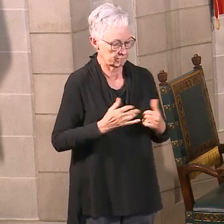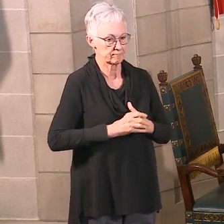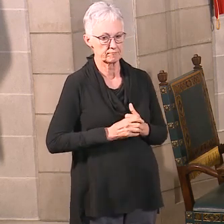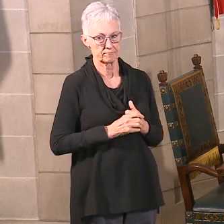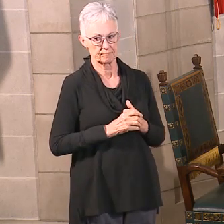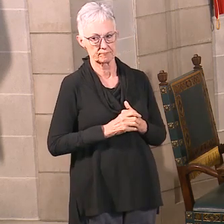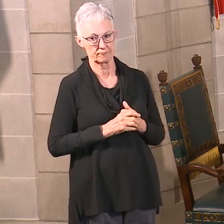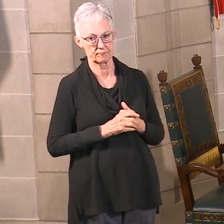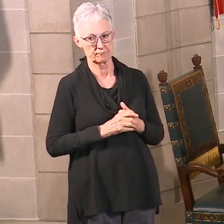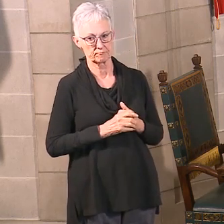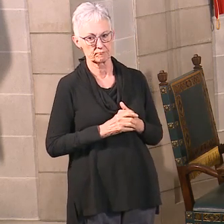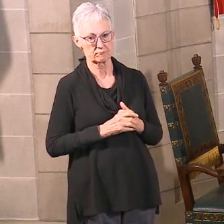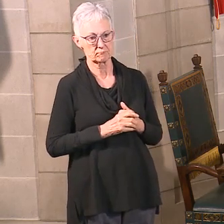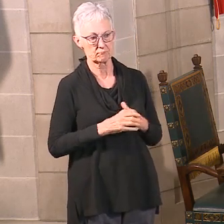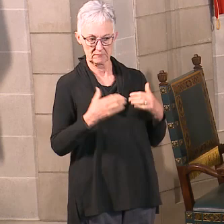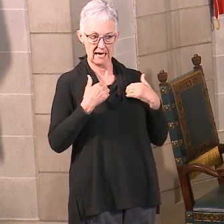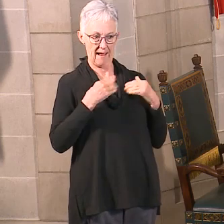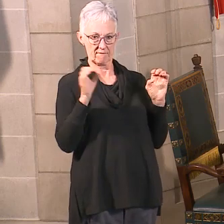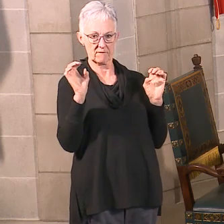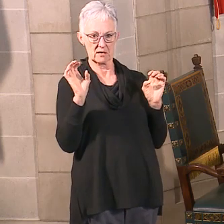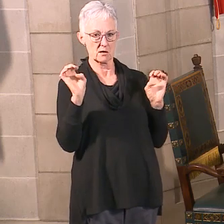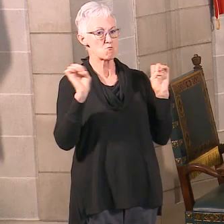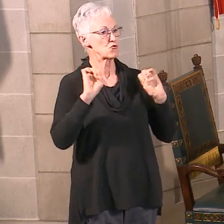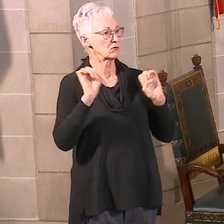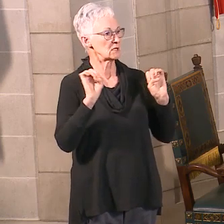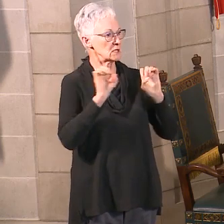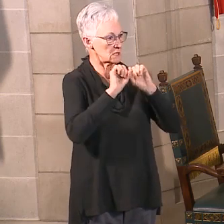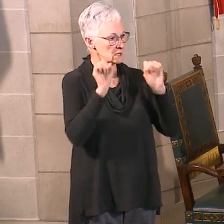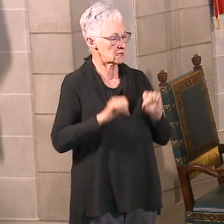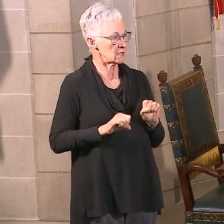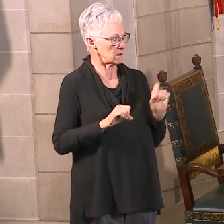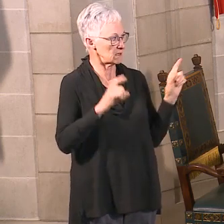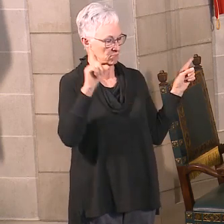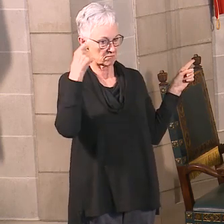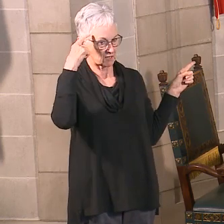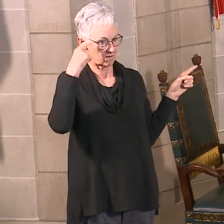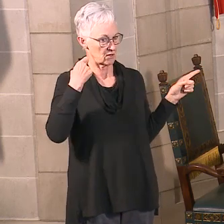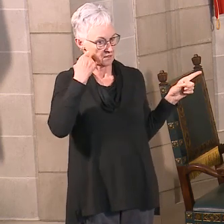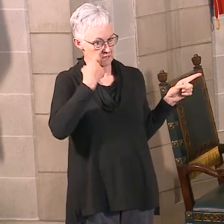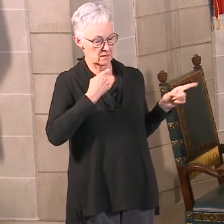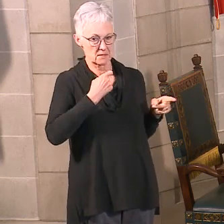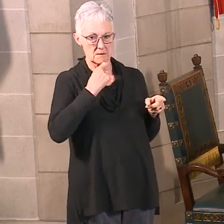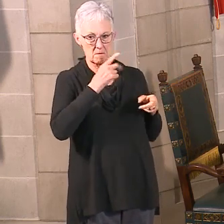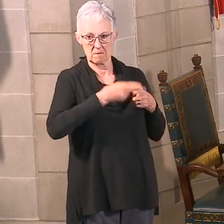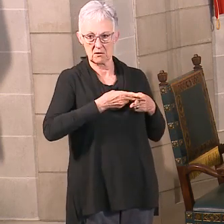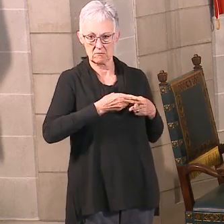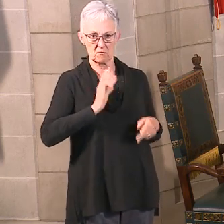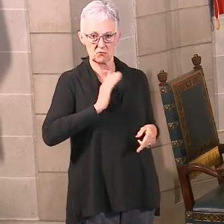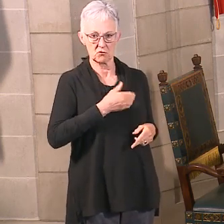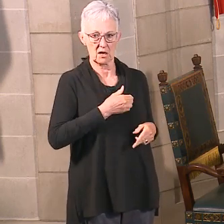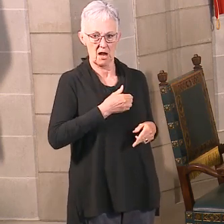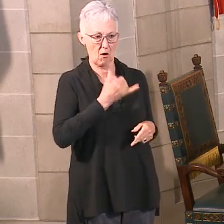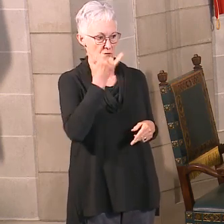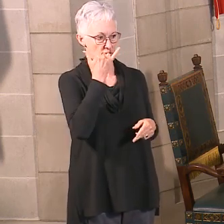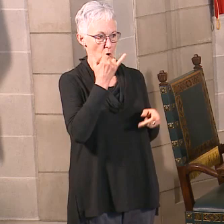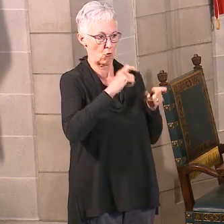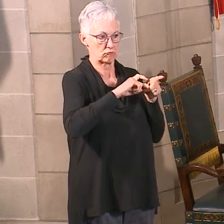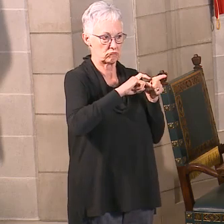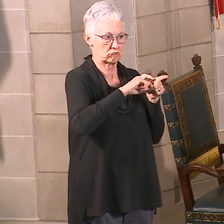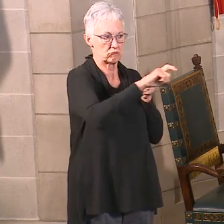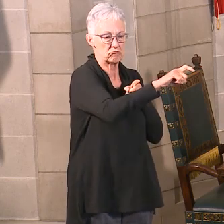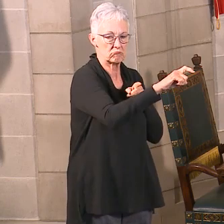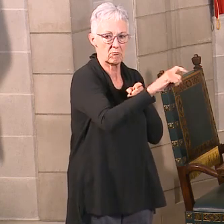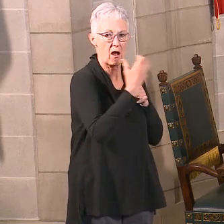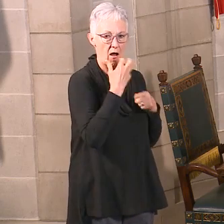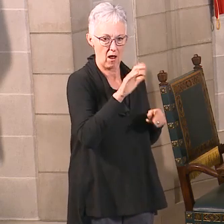system. The governor talked about our emergency lines. Please don't hesitate. There's no silly question. Just it's okay